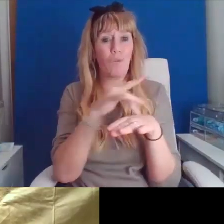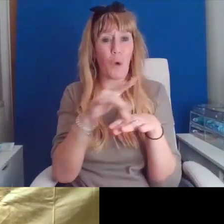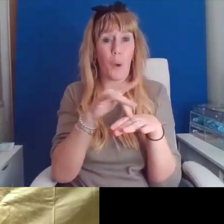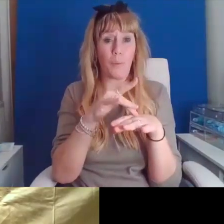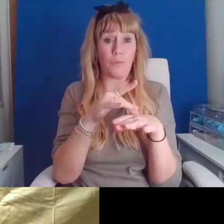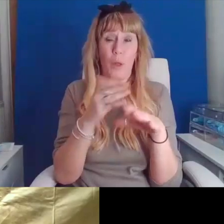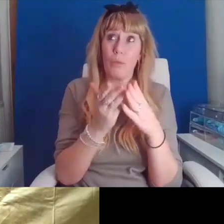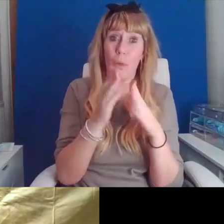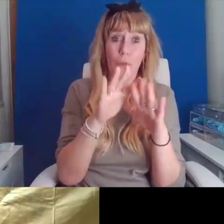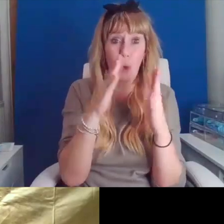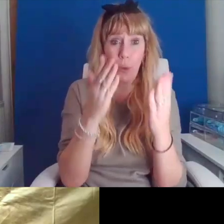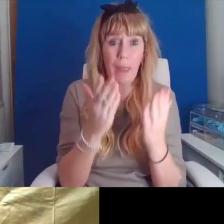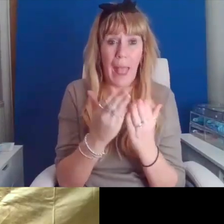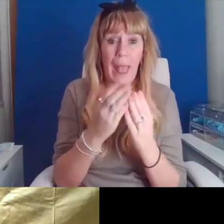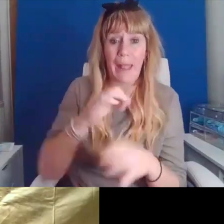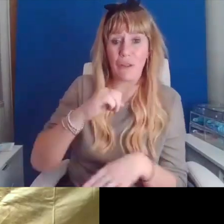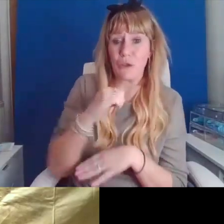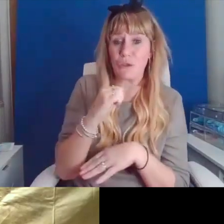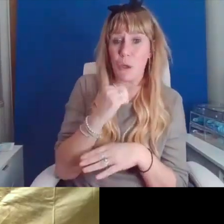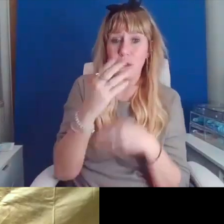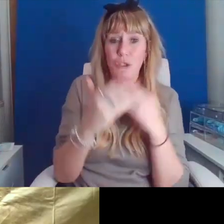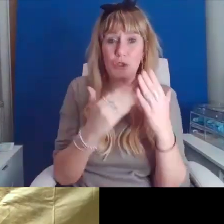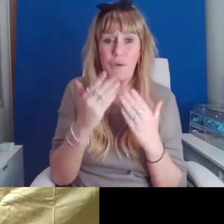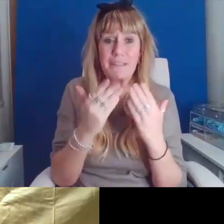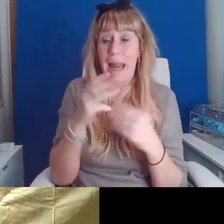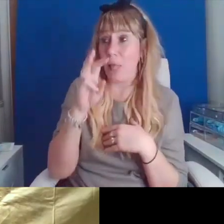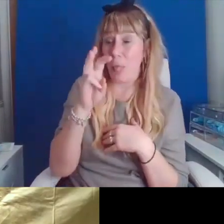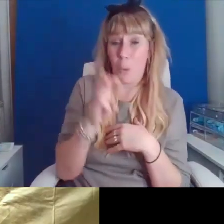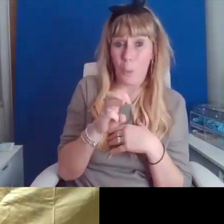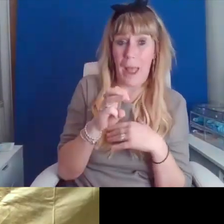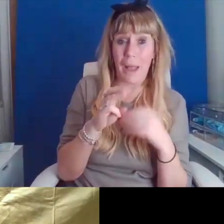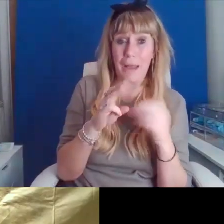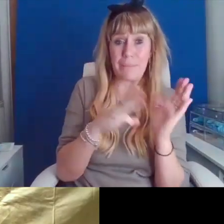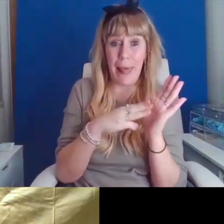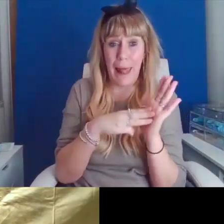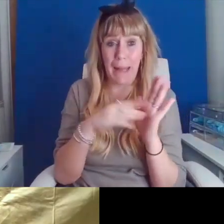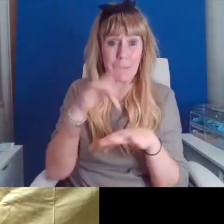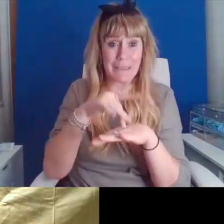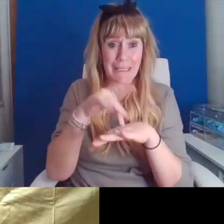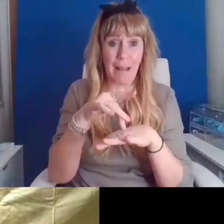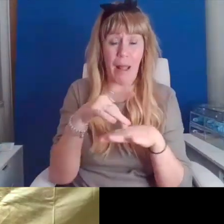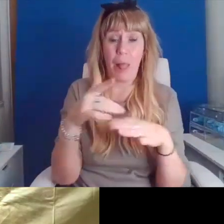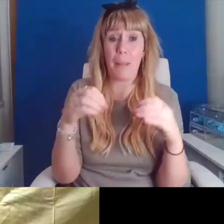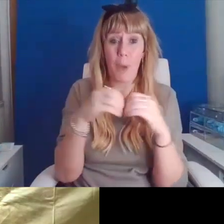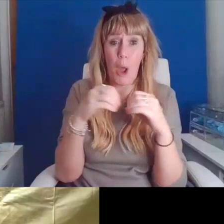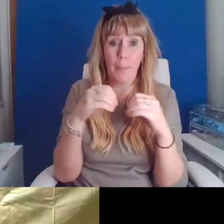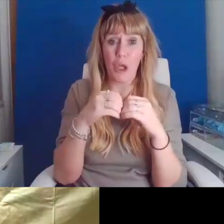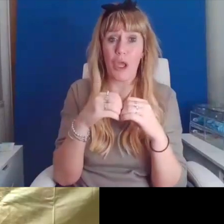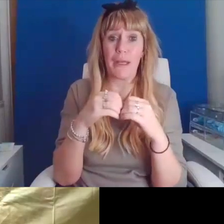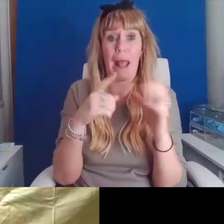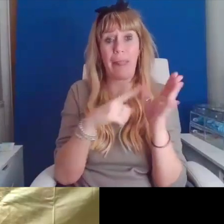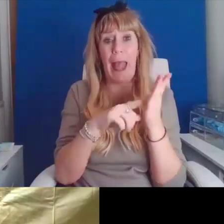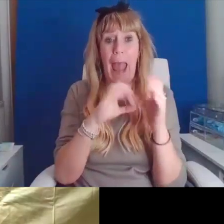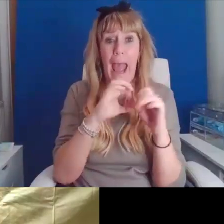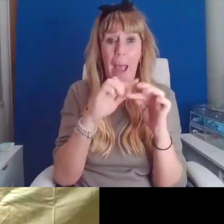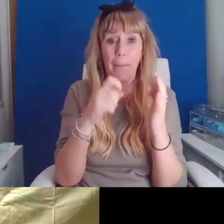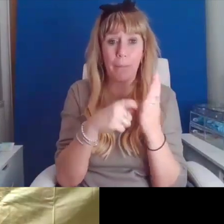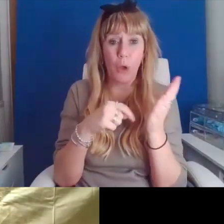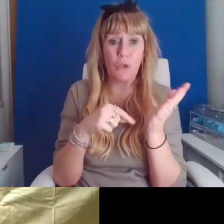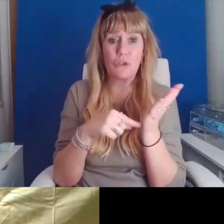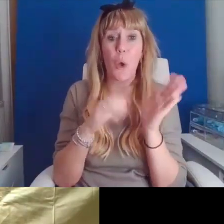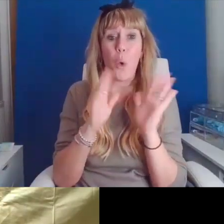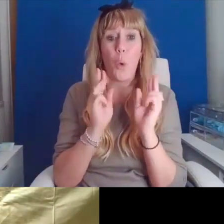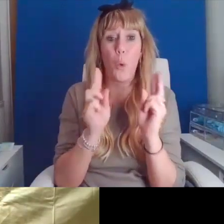at the Scottish Storytelling Centre, the Wales Millennium Centre, the Barbican and the Albert Hall, as well as in